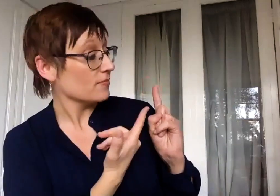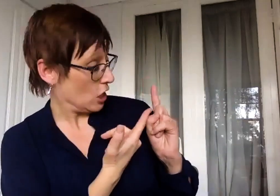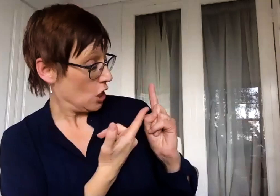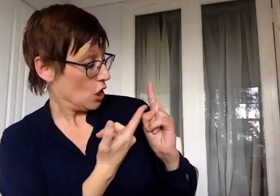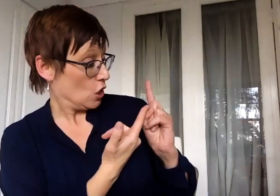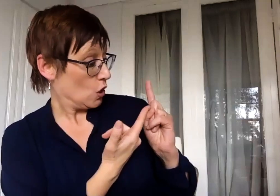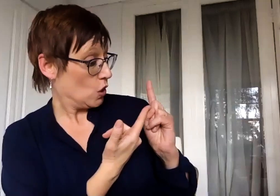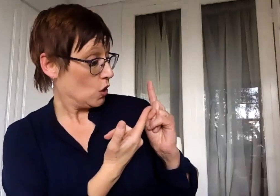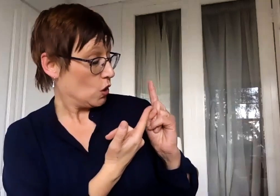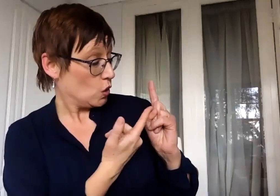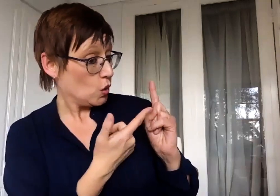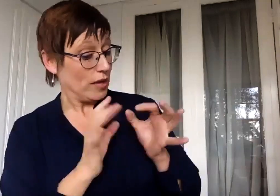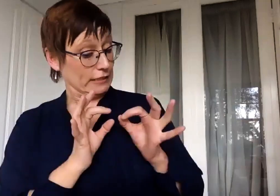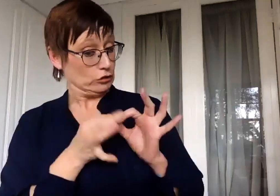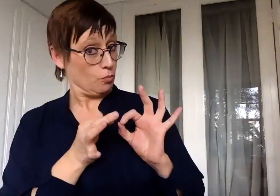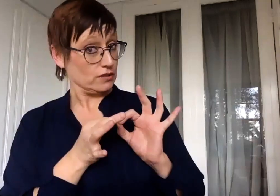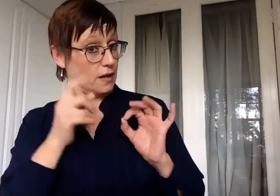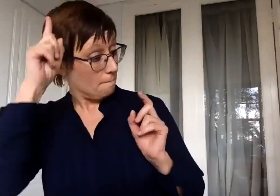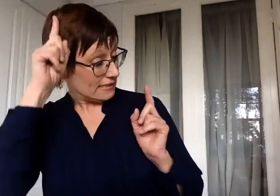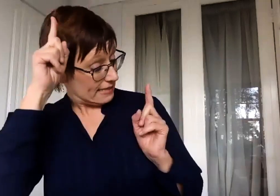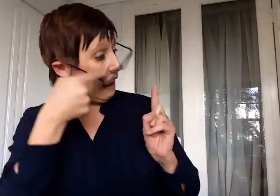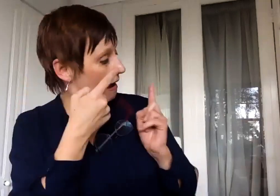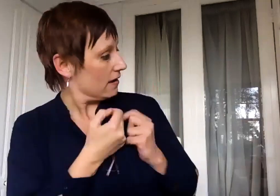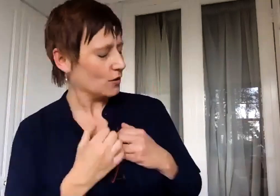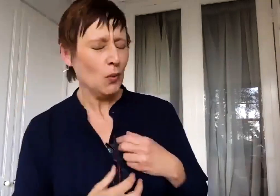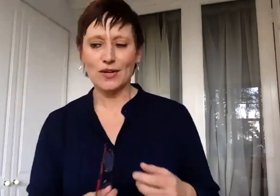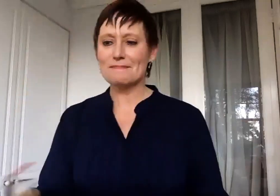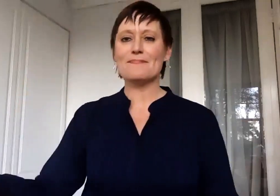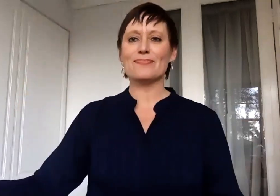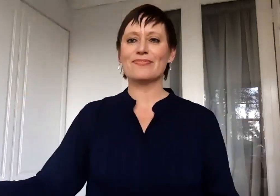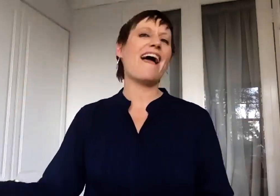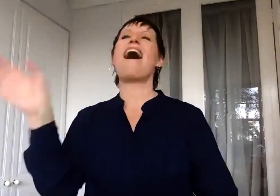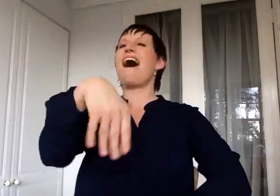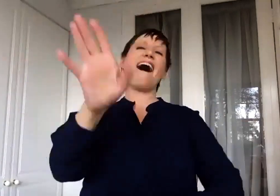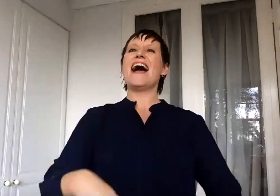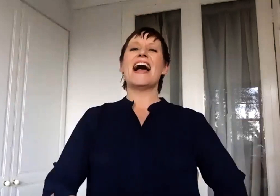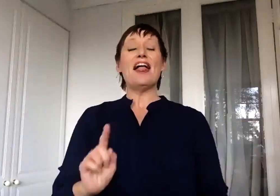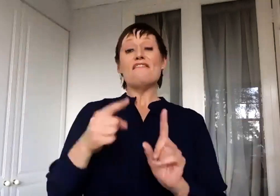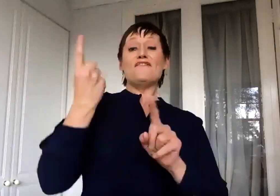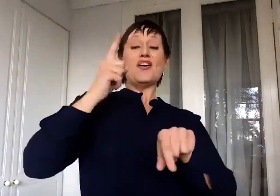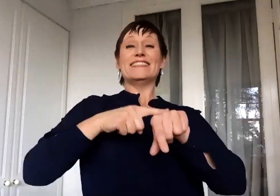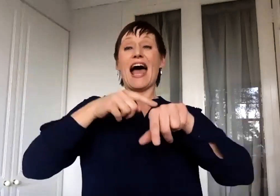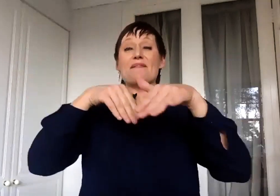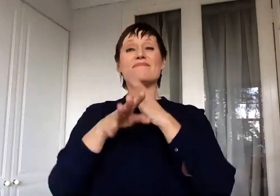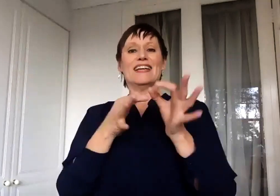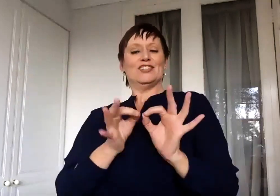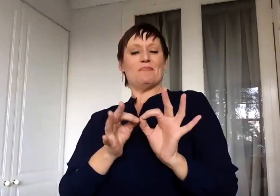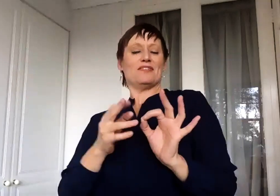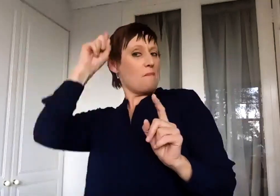signing for Madeba's inauguration? Oh my word, no, that was just the first and wonderful step in so much